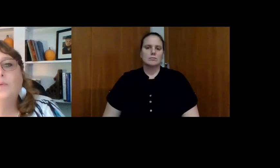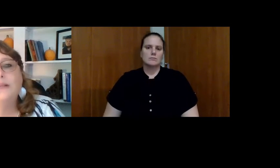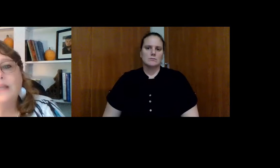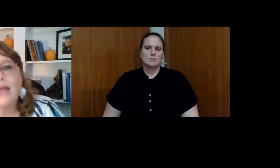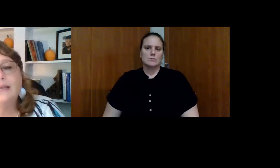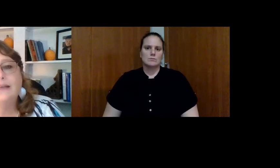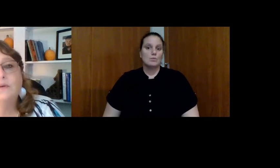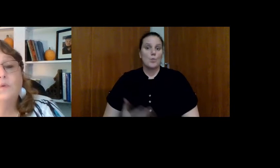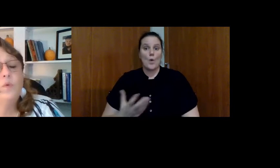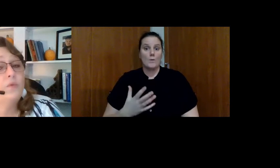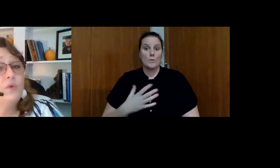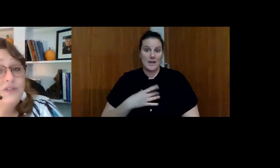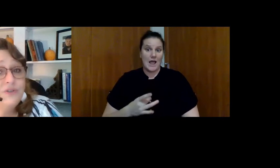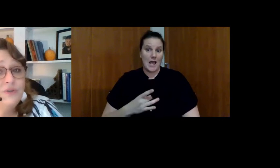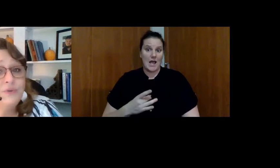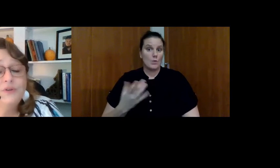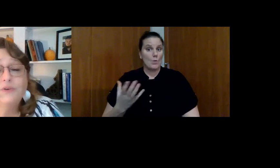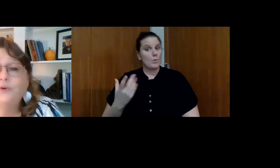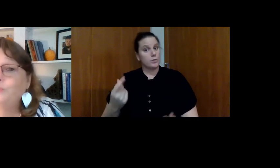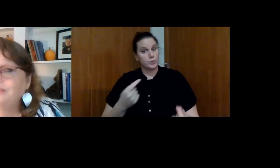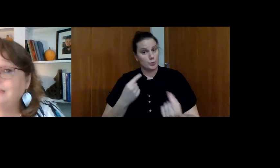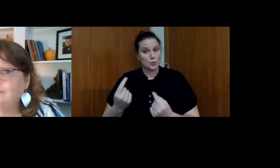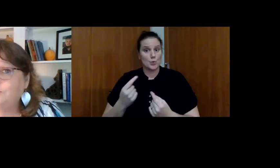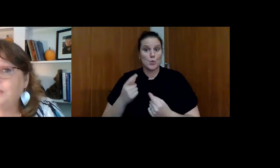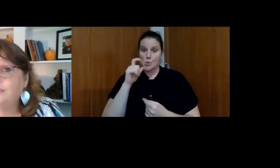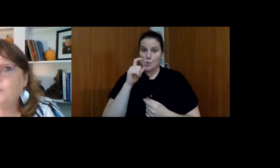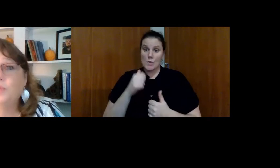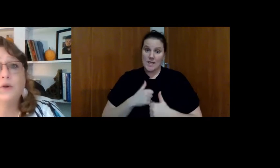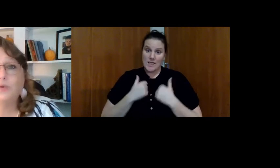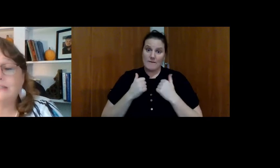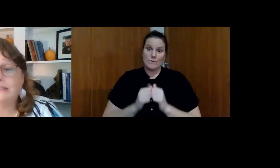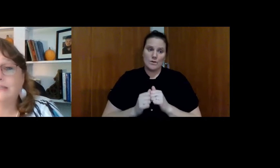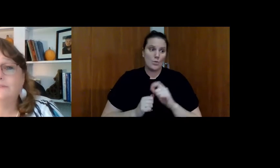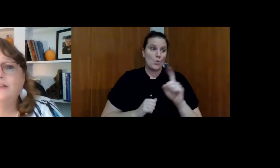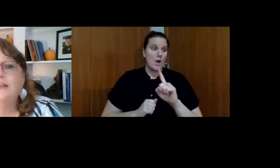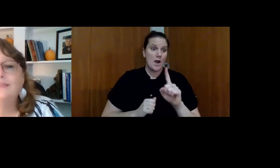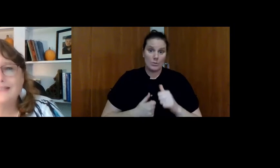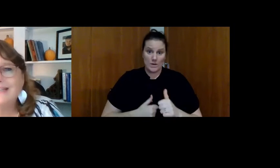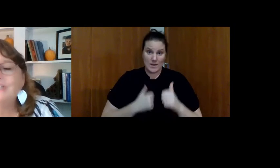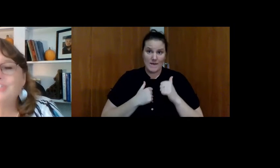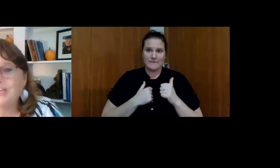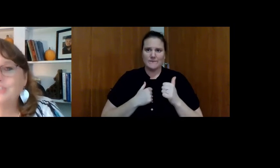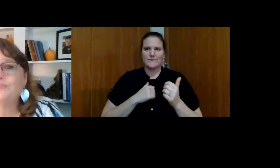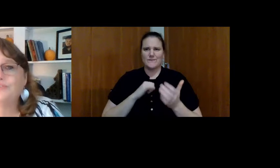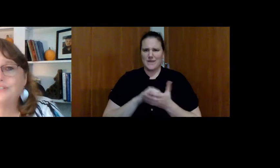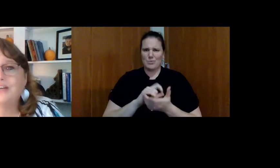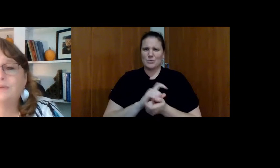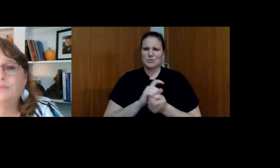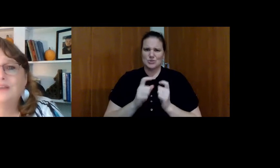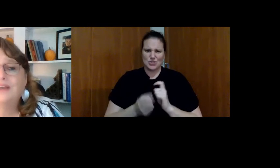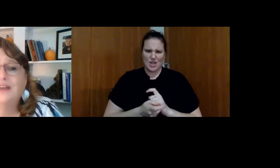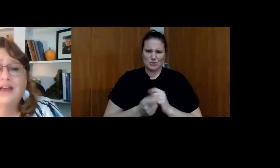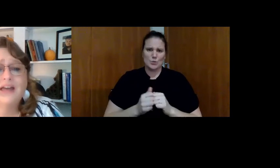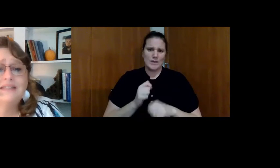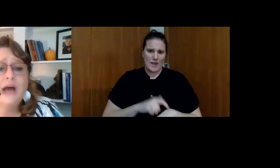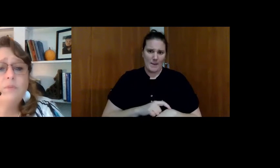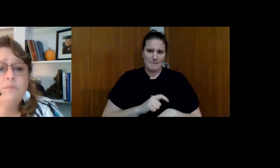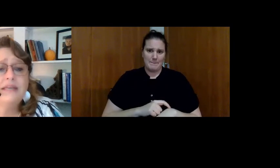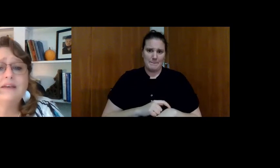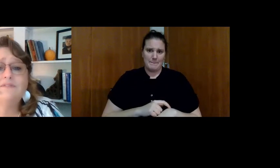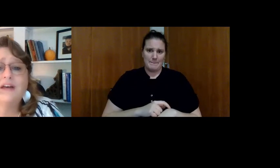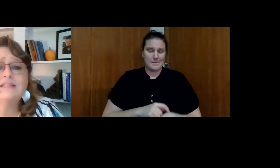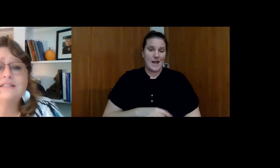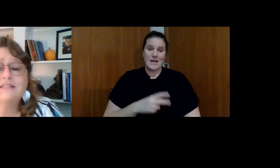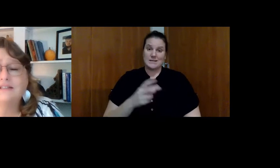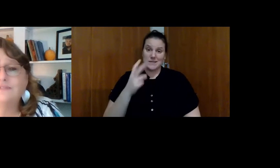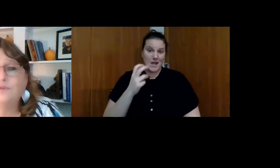What we like, what we do, who we live with, where we live, that's going to change over time. I doubt